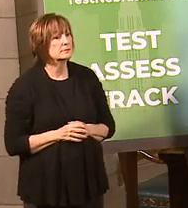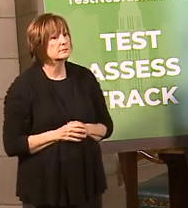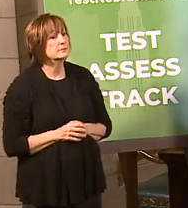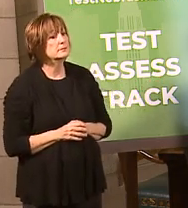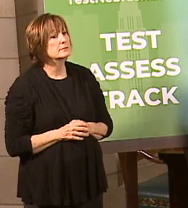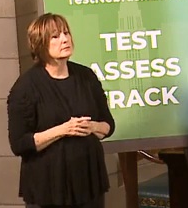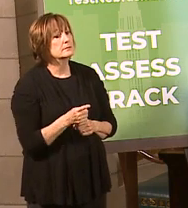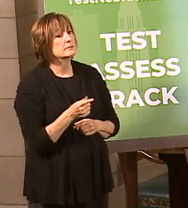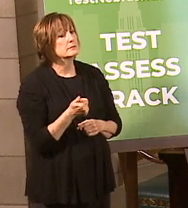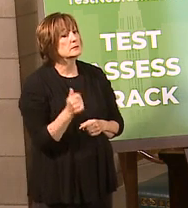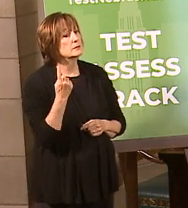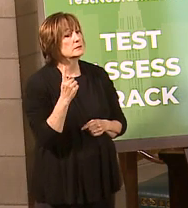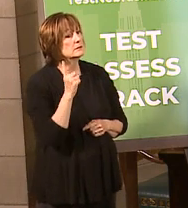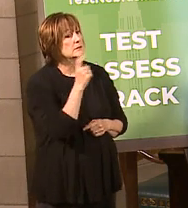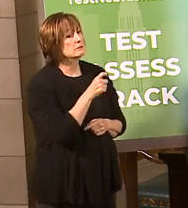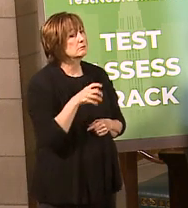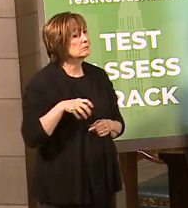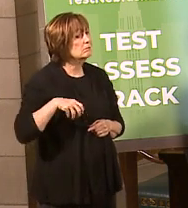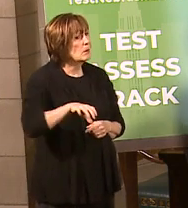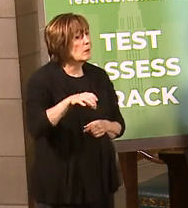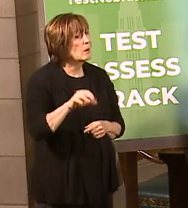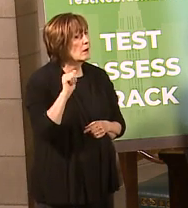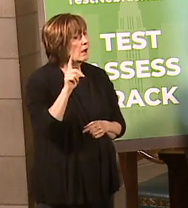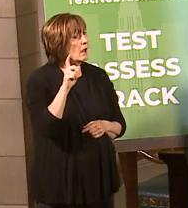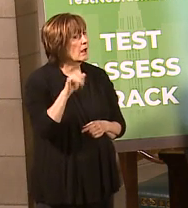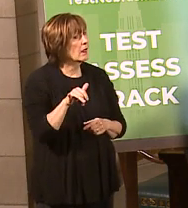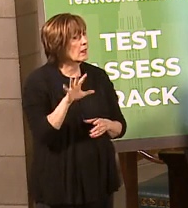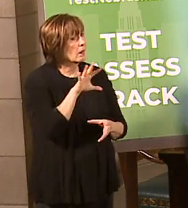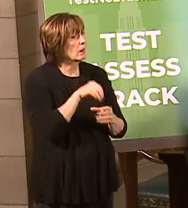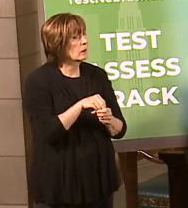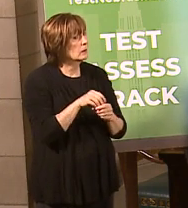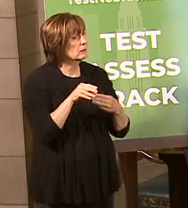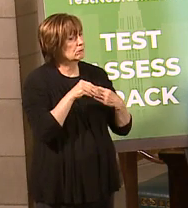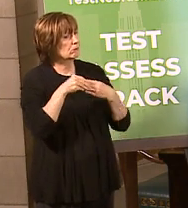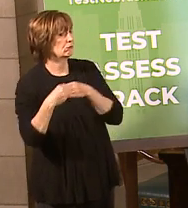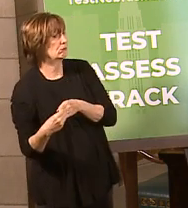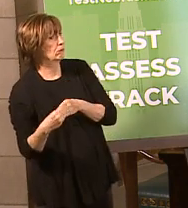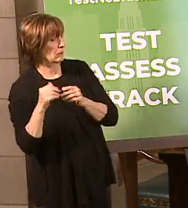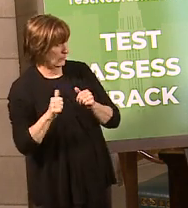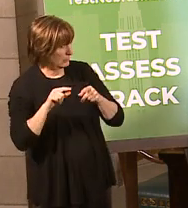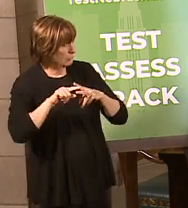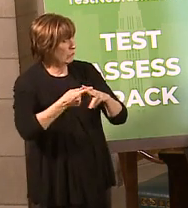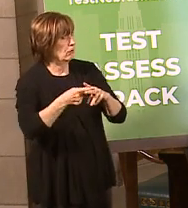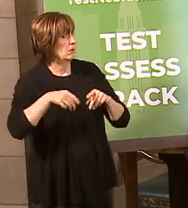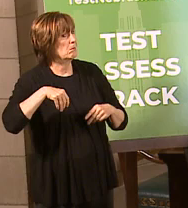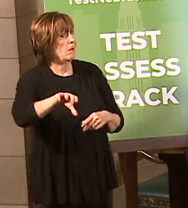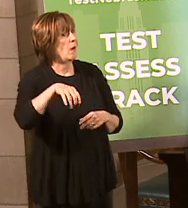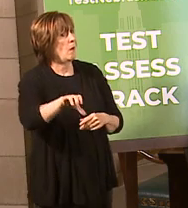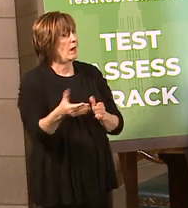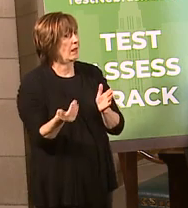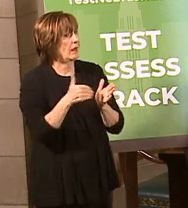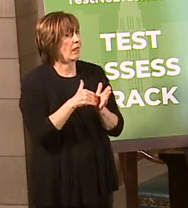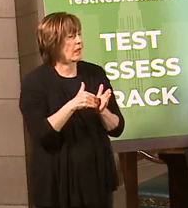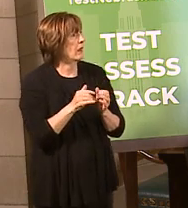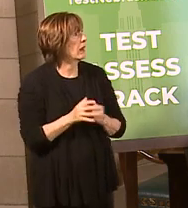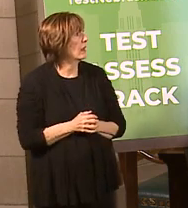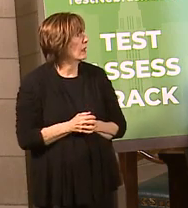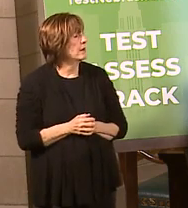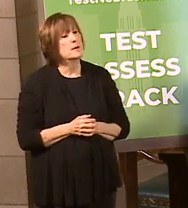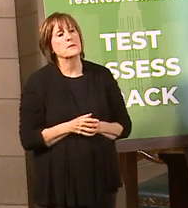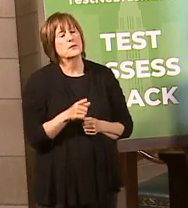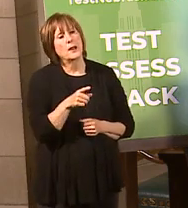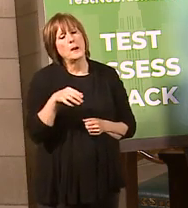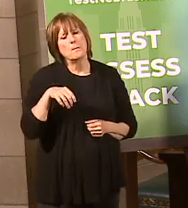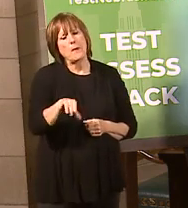Yeah? Anybody ask if bowling alleys are included in these lifted restrictions? Can they start bowling again? So the question was, what about bowling alleys?